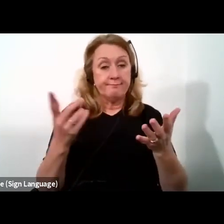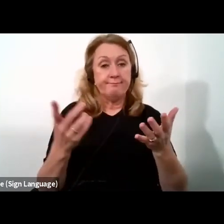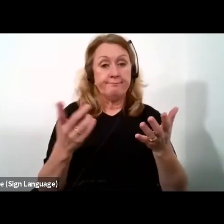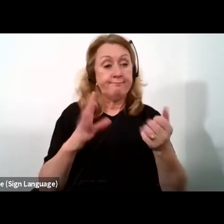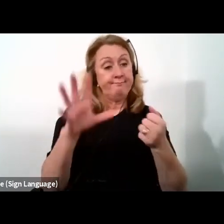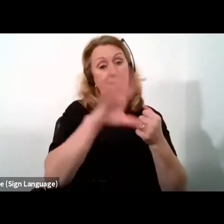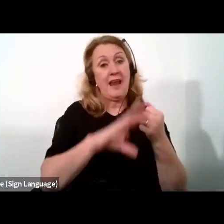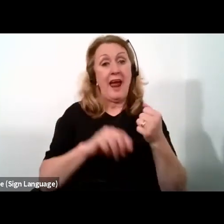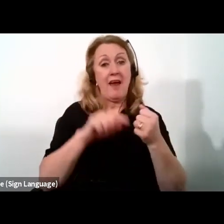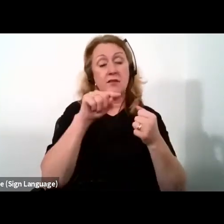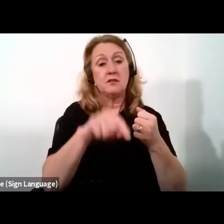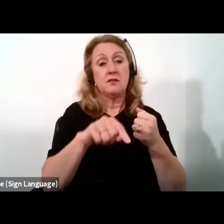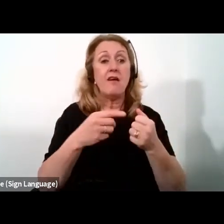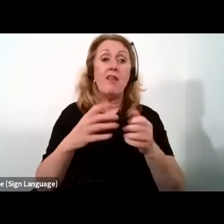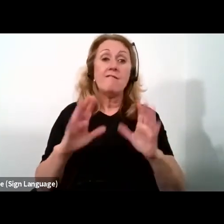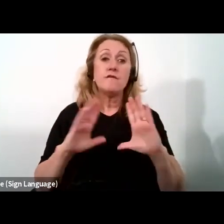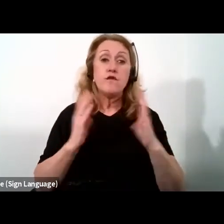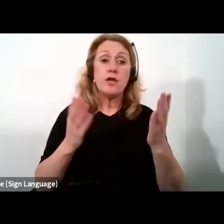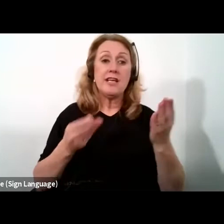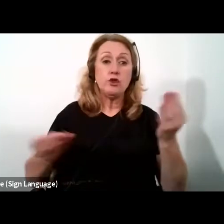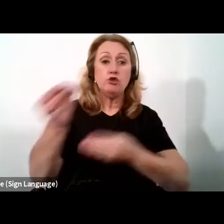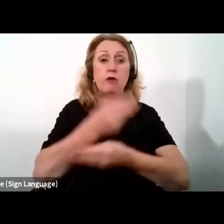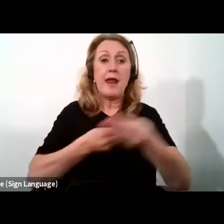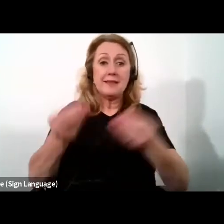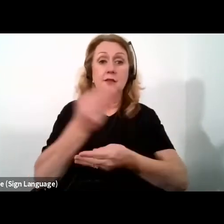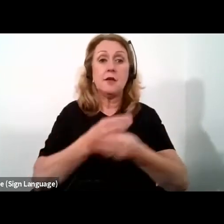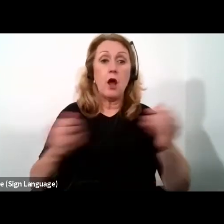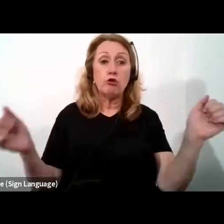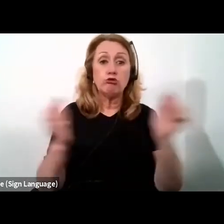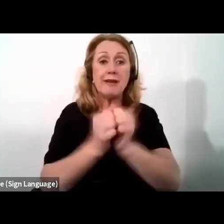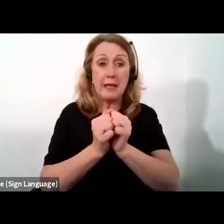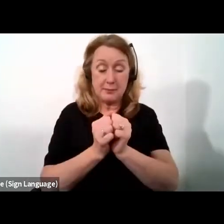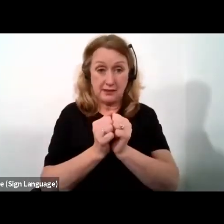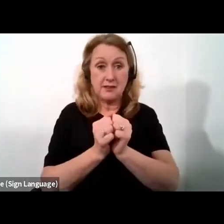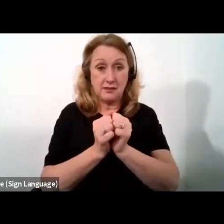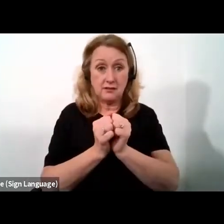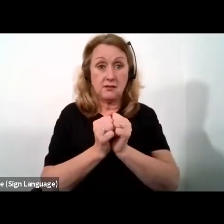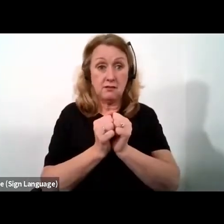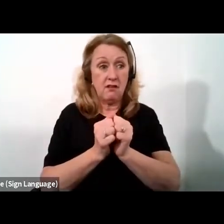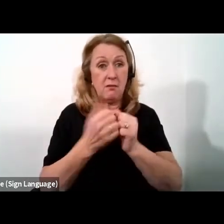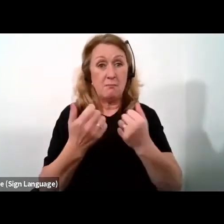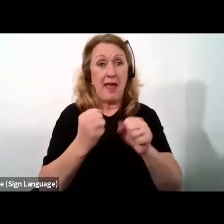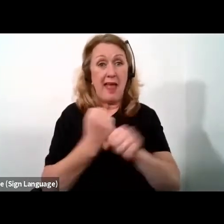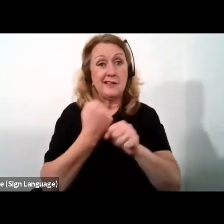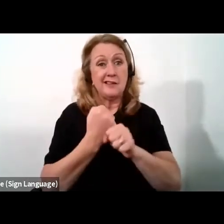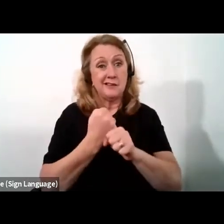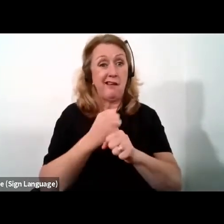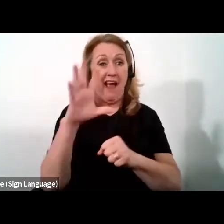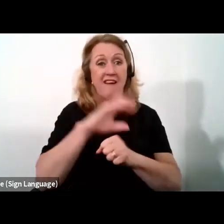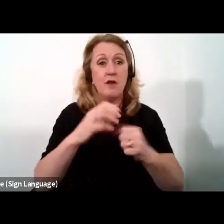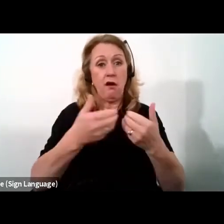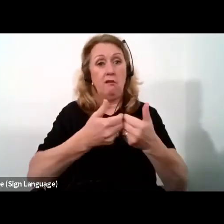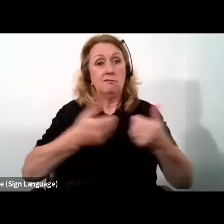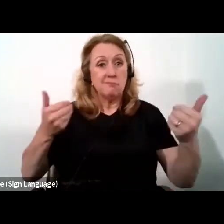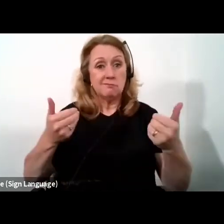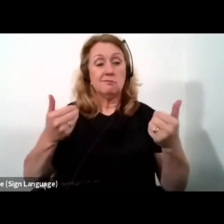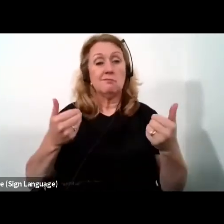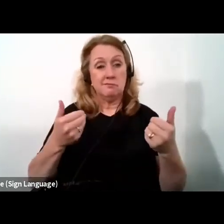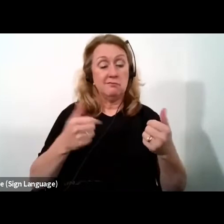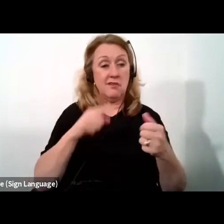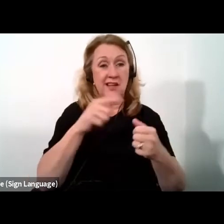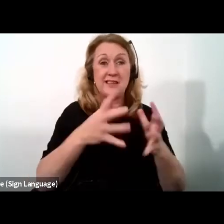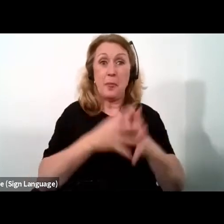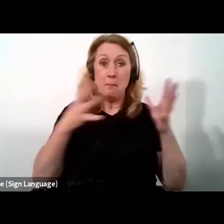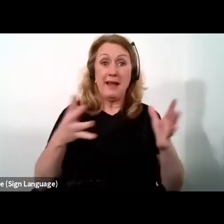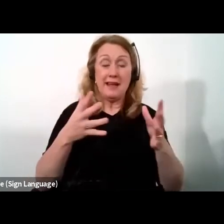Continental Free Trade Agreement, AFCFTA, which defragments Africa to establish the largest single market